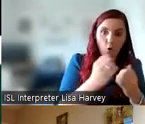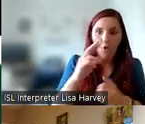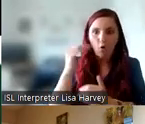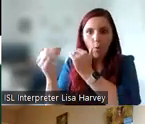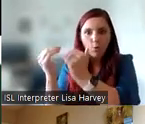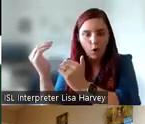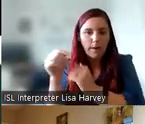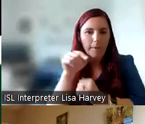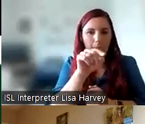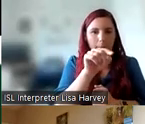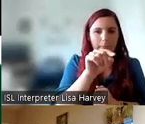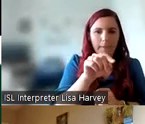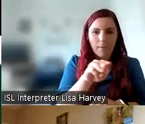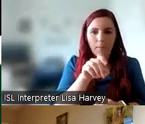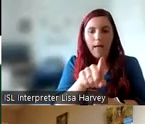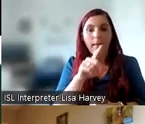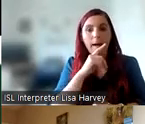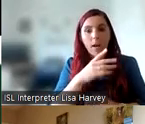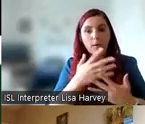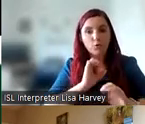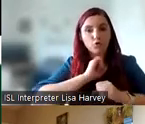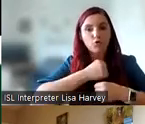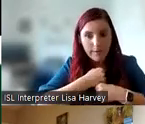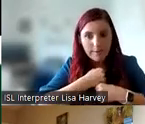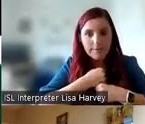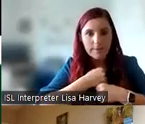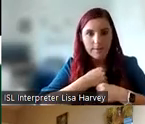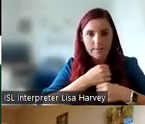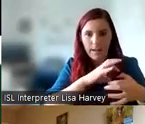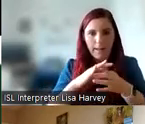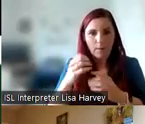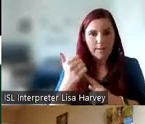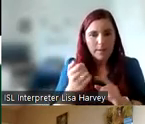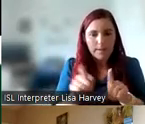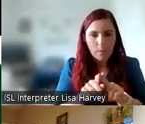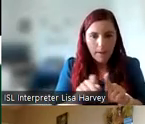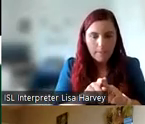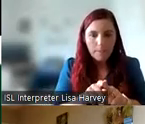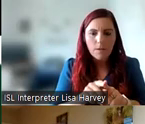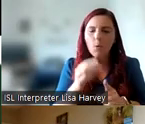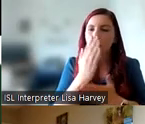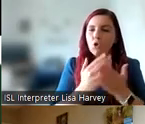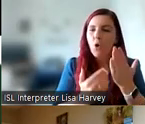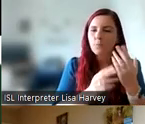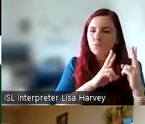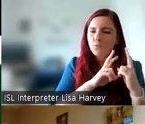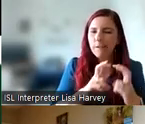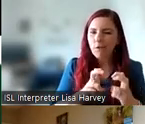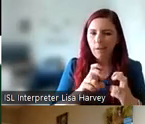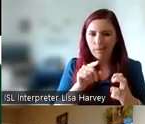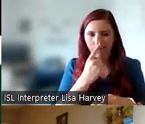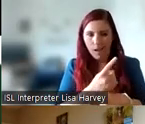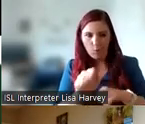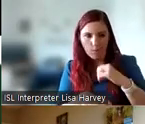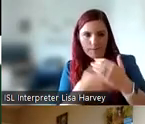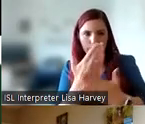high levels of diabetes related to stress. So some research has been done already into developing new interventions to improve outcomes for